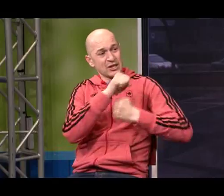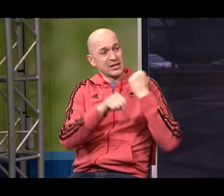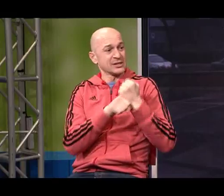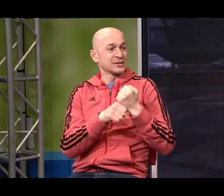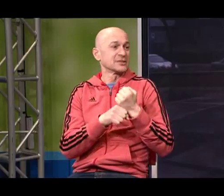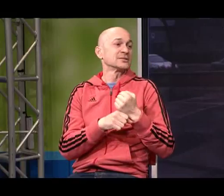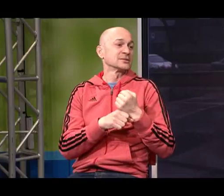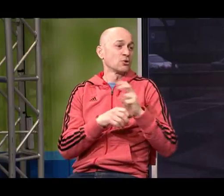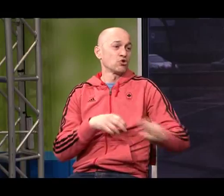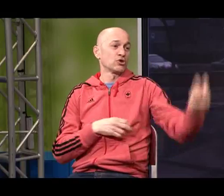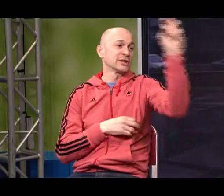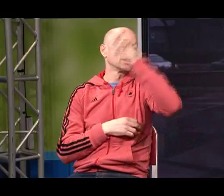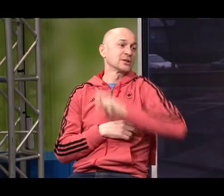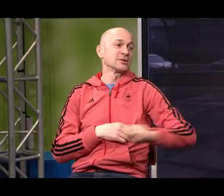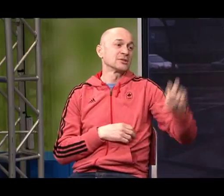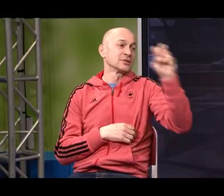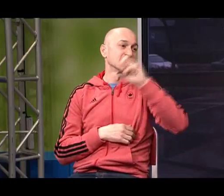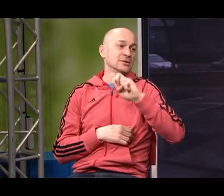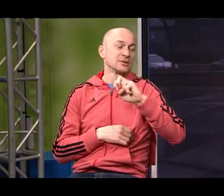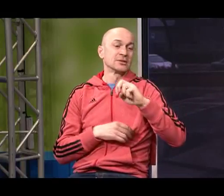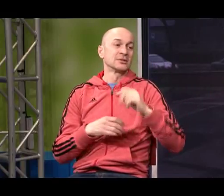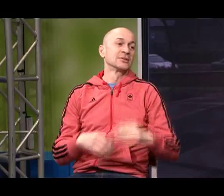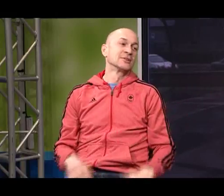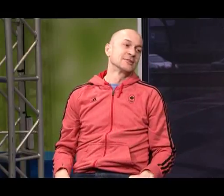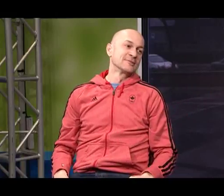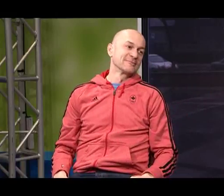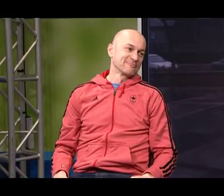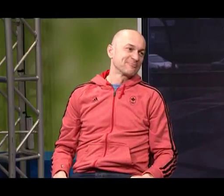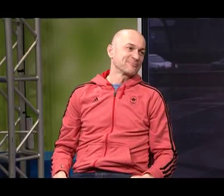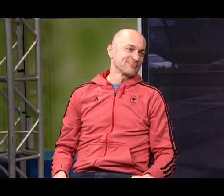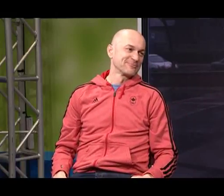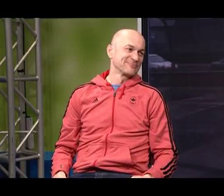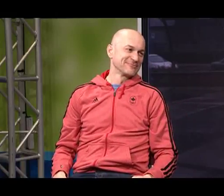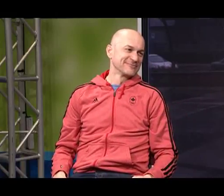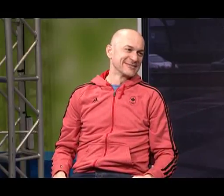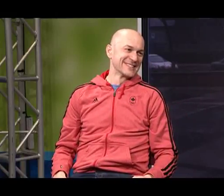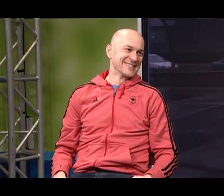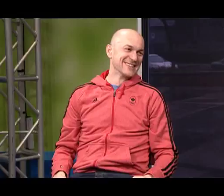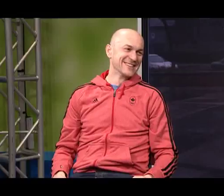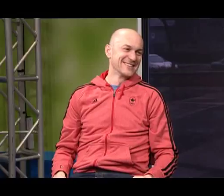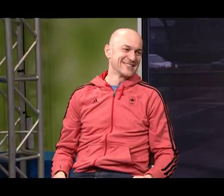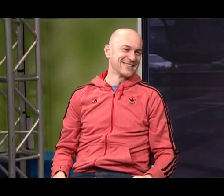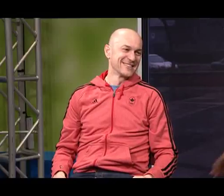and I've been doing this work on the road for the past I would say 19 years Wow